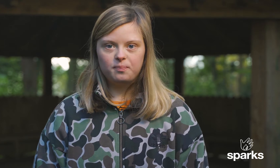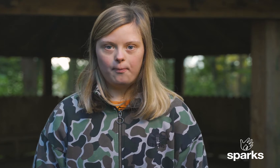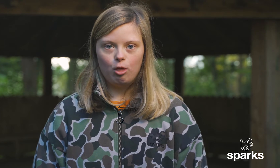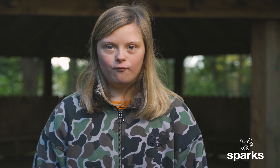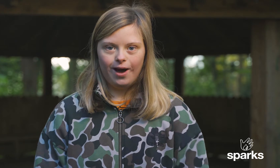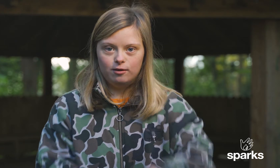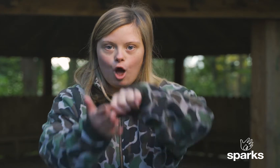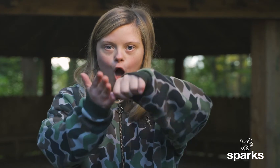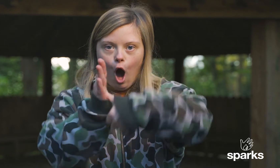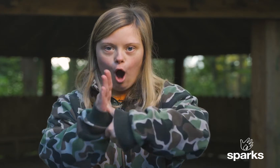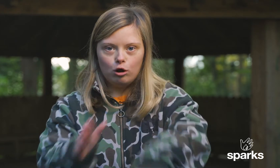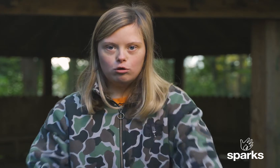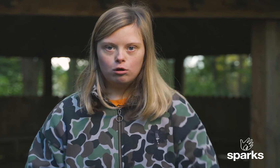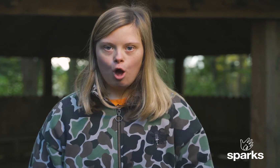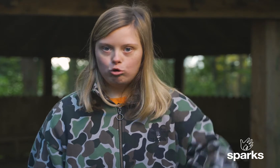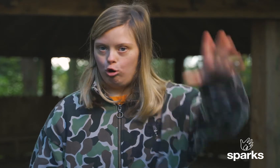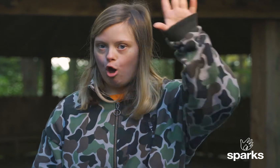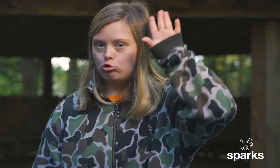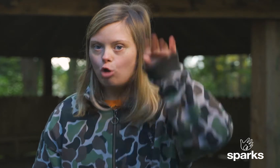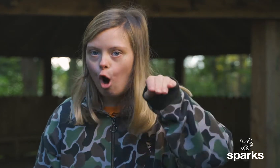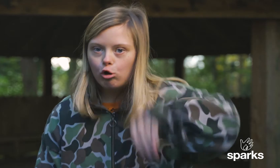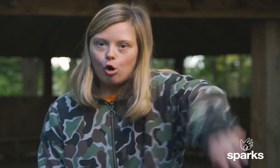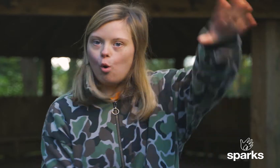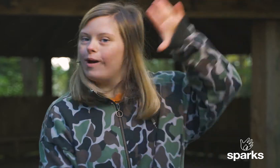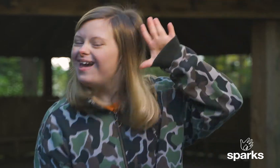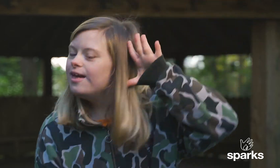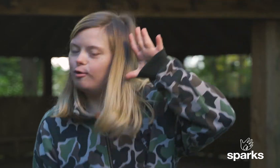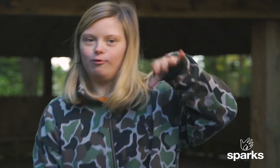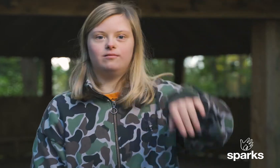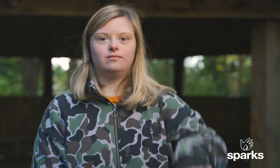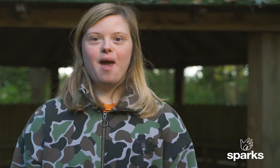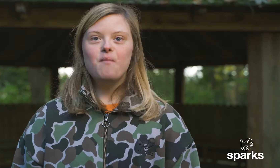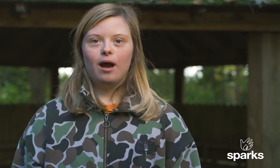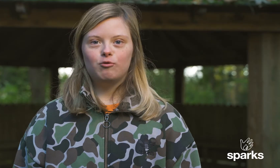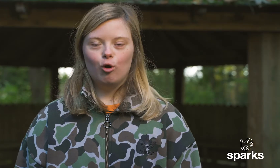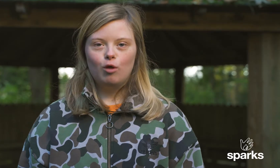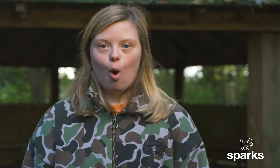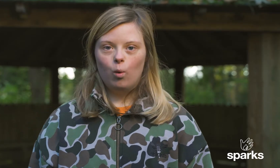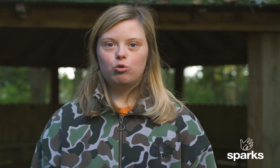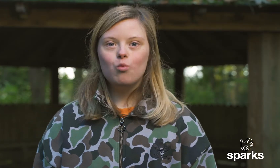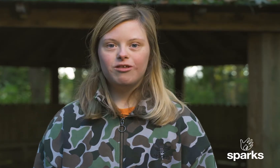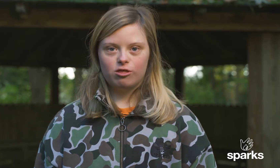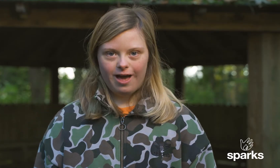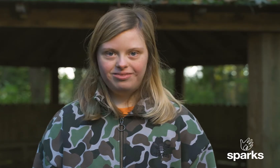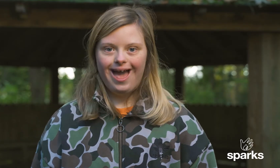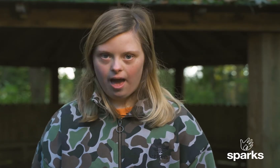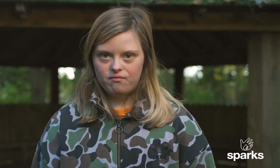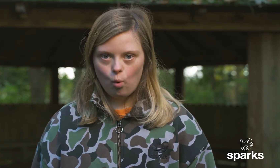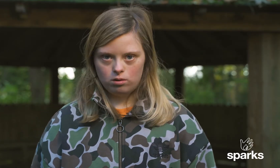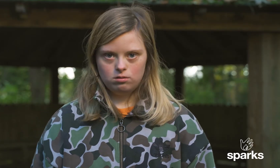people who find it hard to talk or hear. In Maggaeton, we don't need to sign every word.